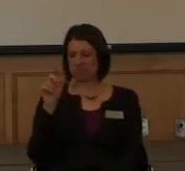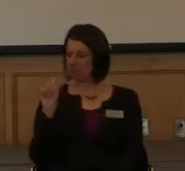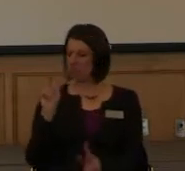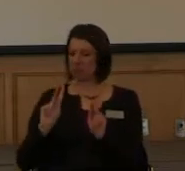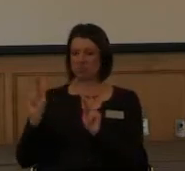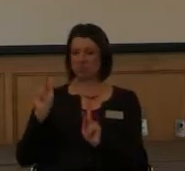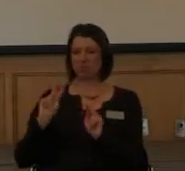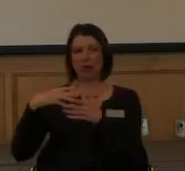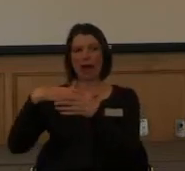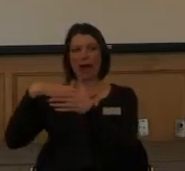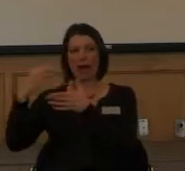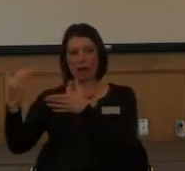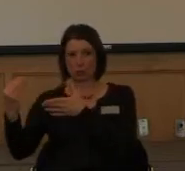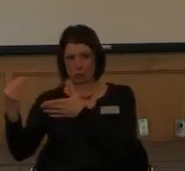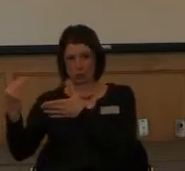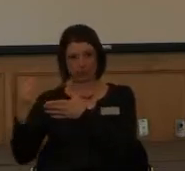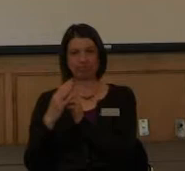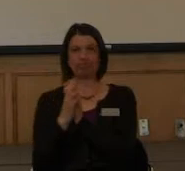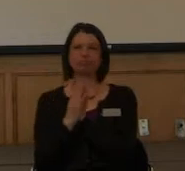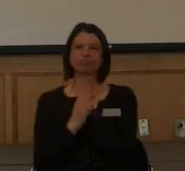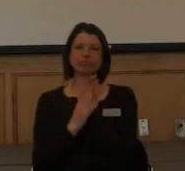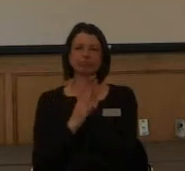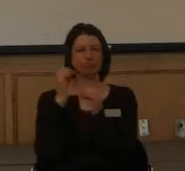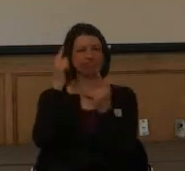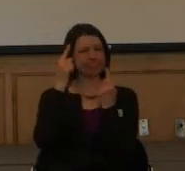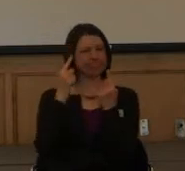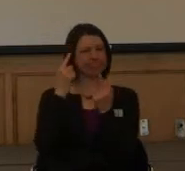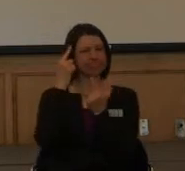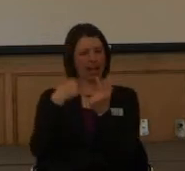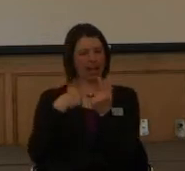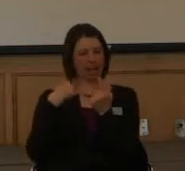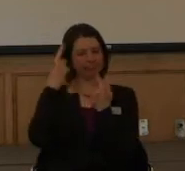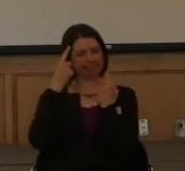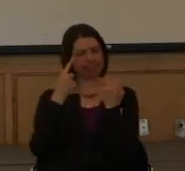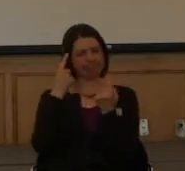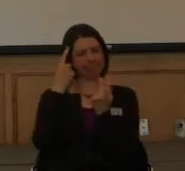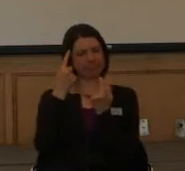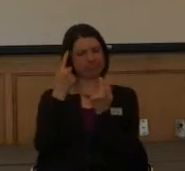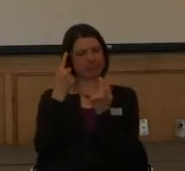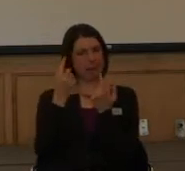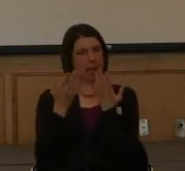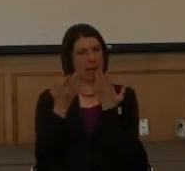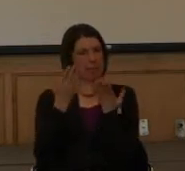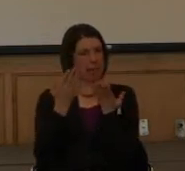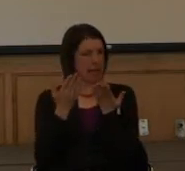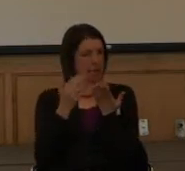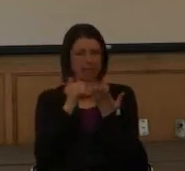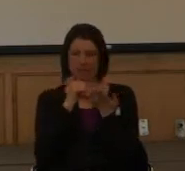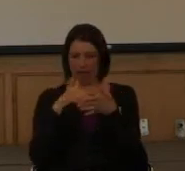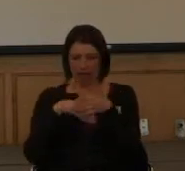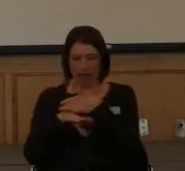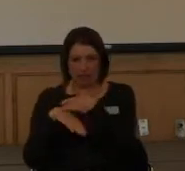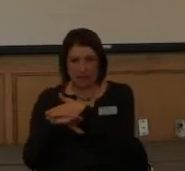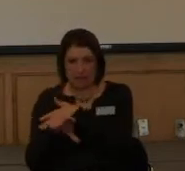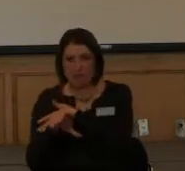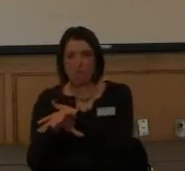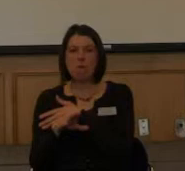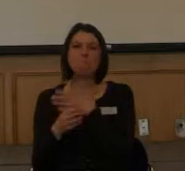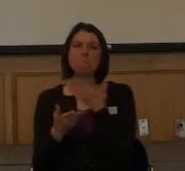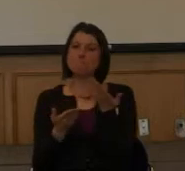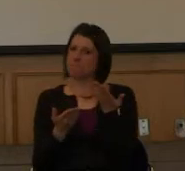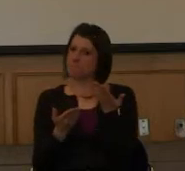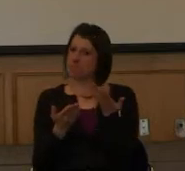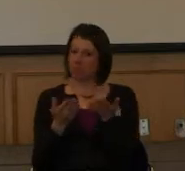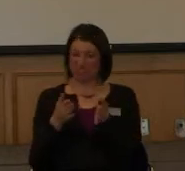out. And I wondered a lot when I was there if it was because of the inaccessibility. You know, just the